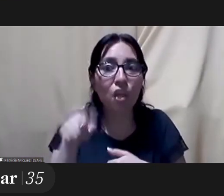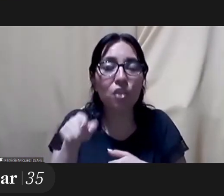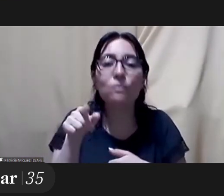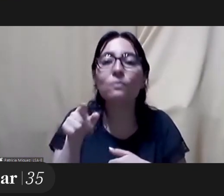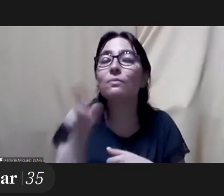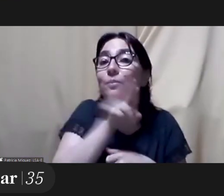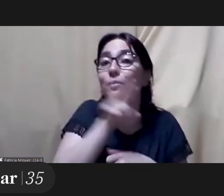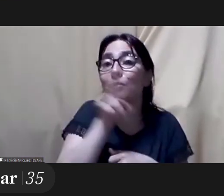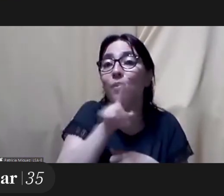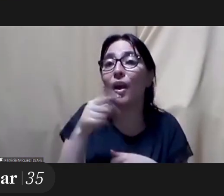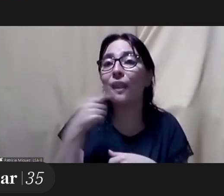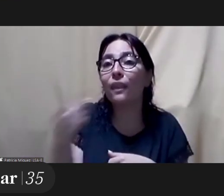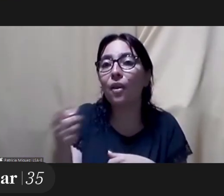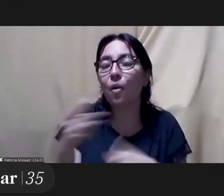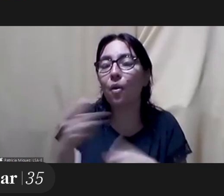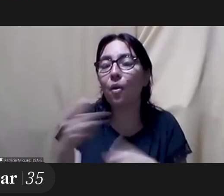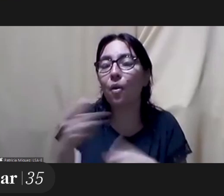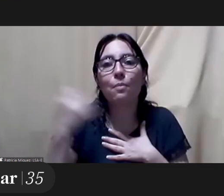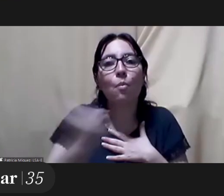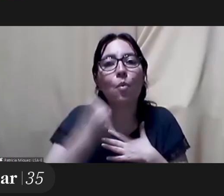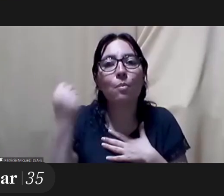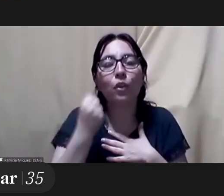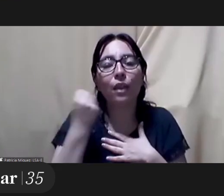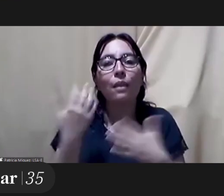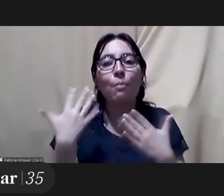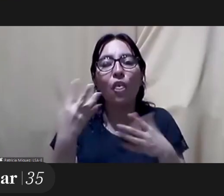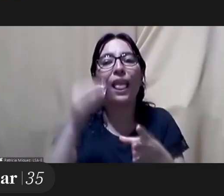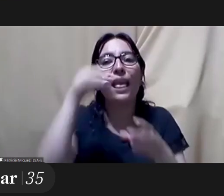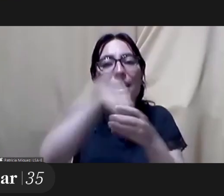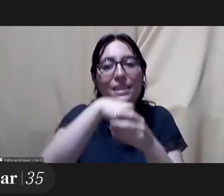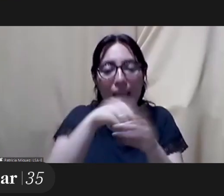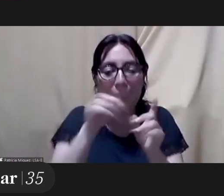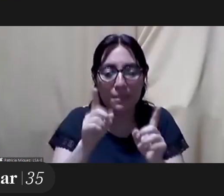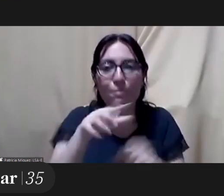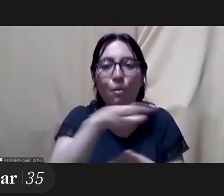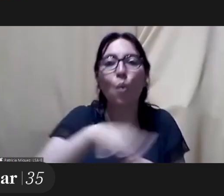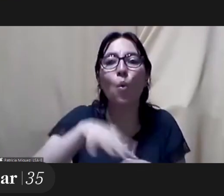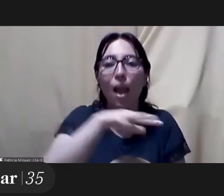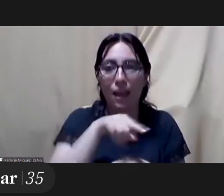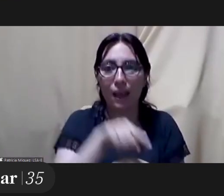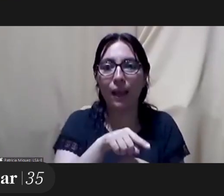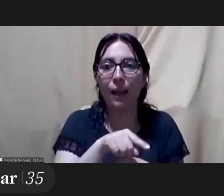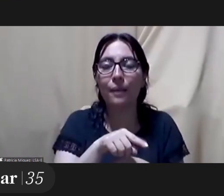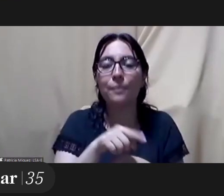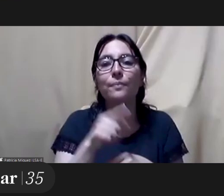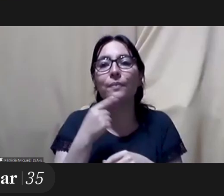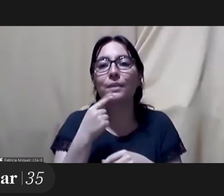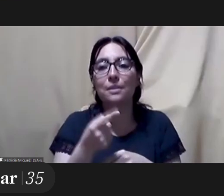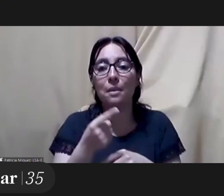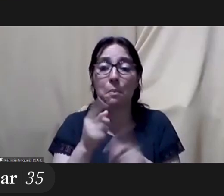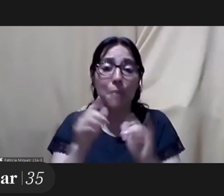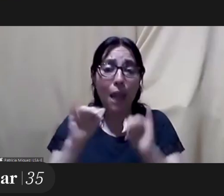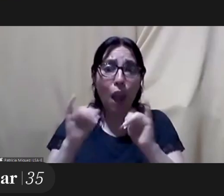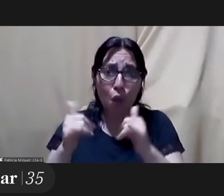that in her opinion it was important to see the works of isabel goyshet so the